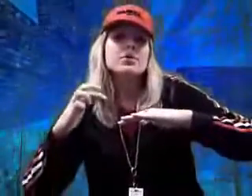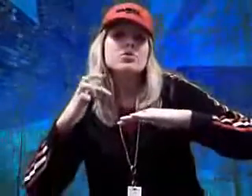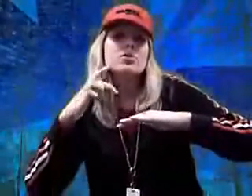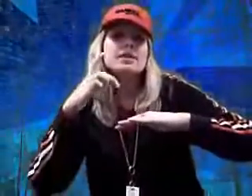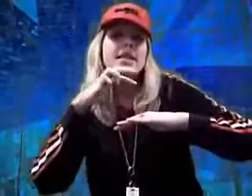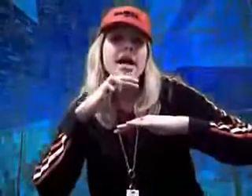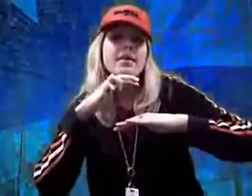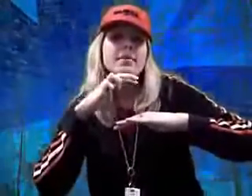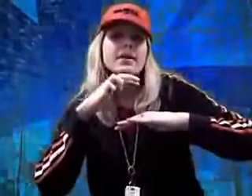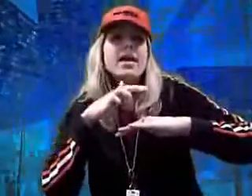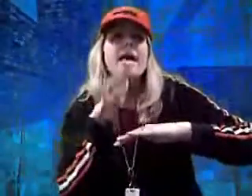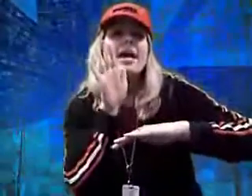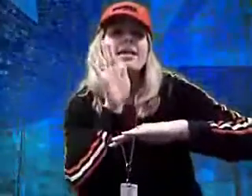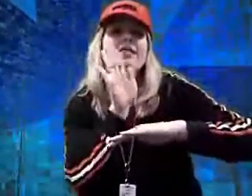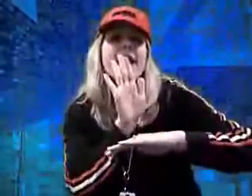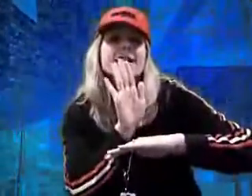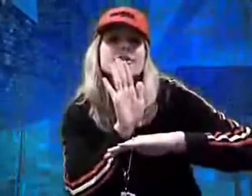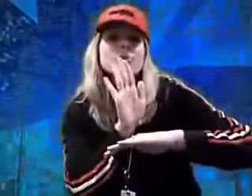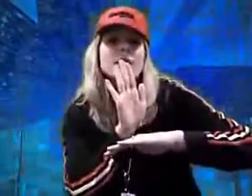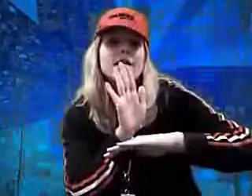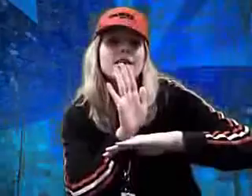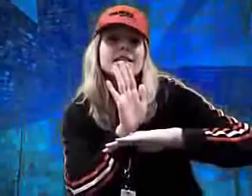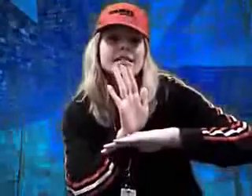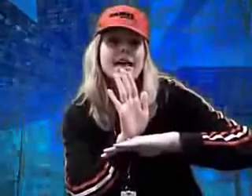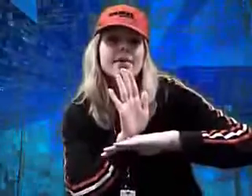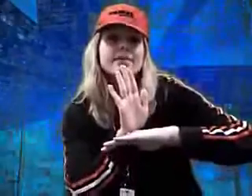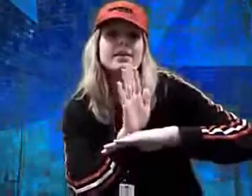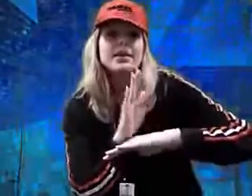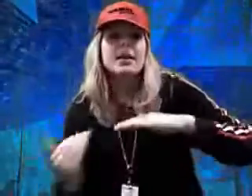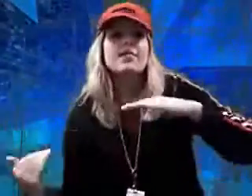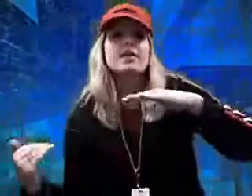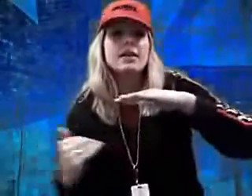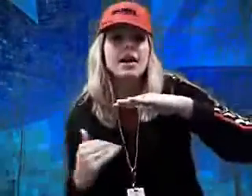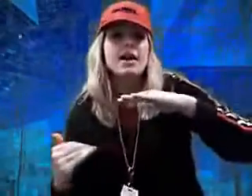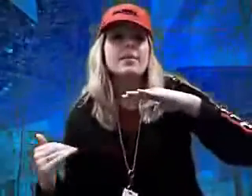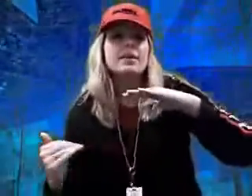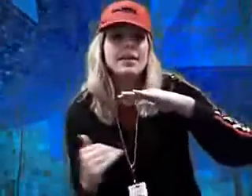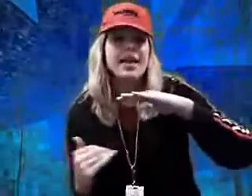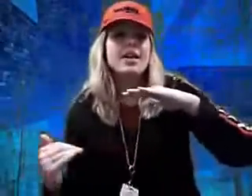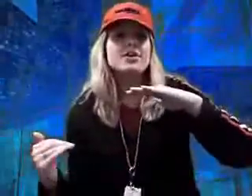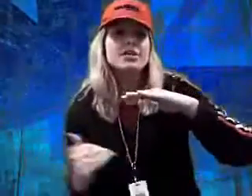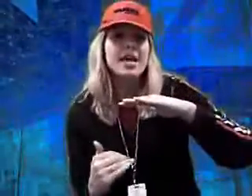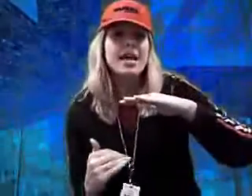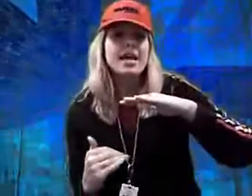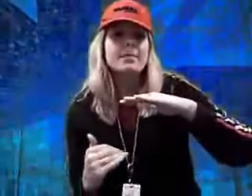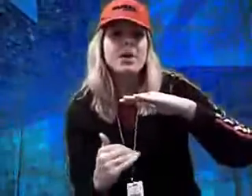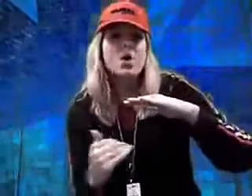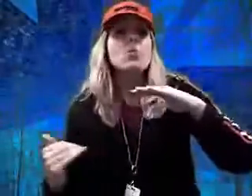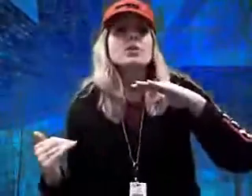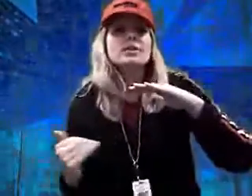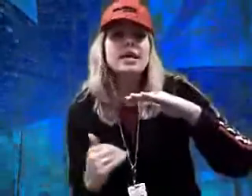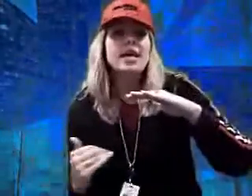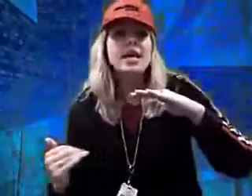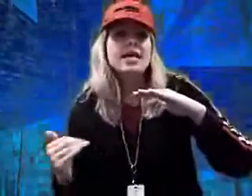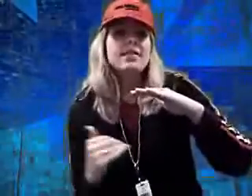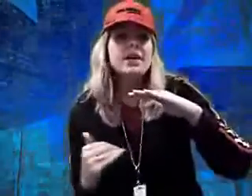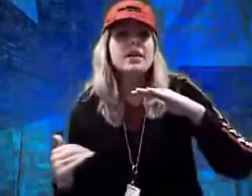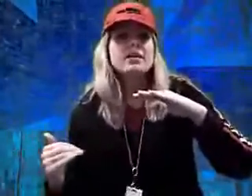climbs up to the top, and that's where he stops. The denominator's name will stay